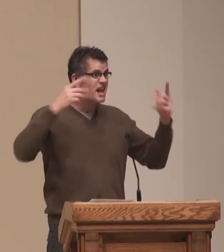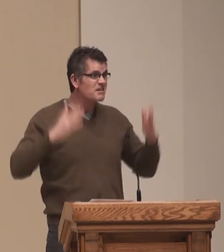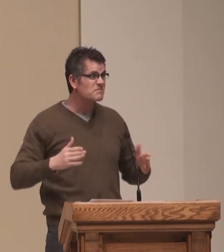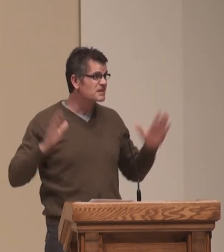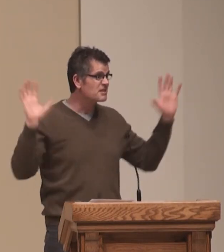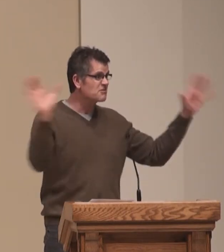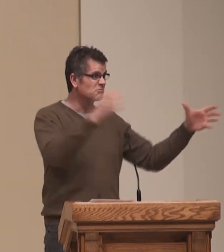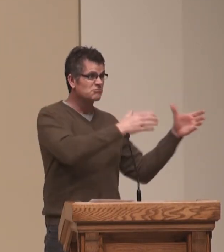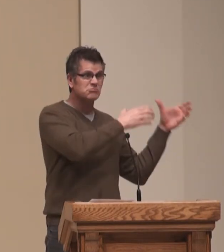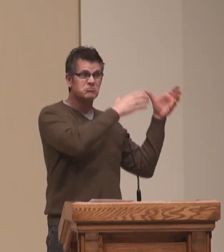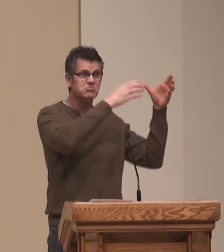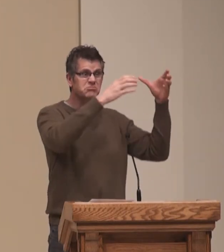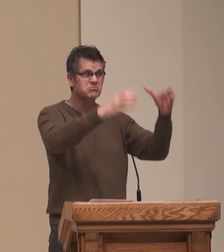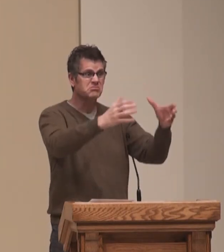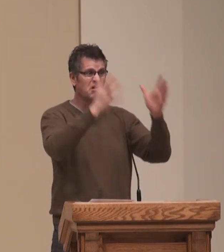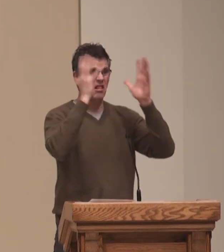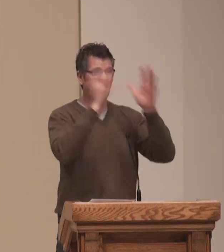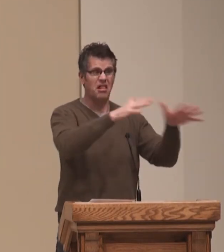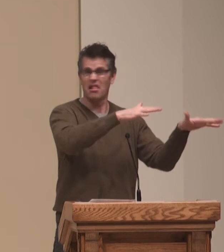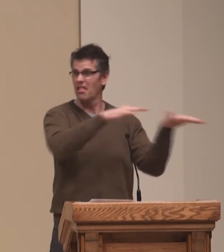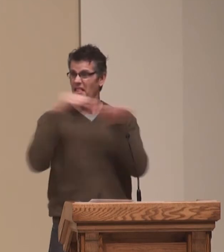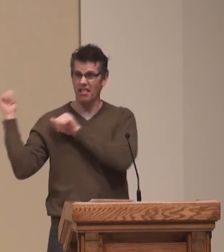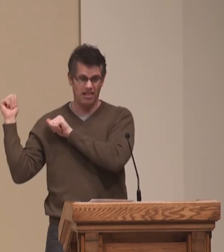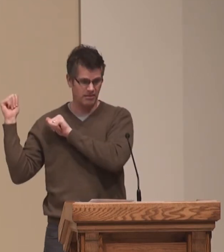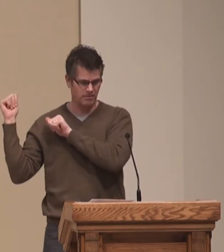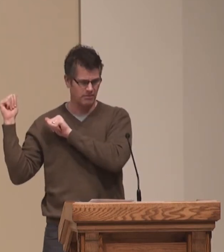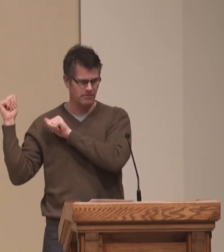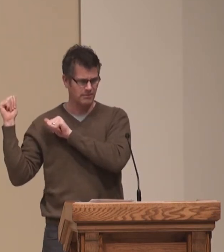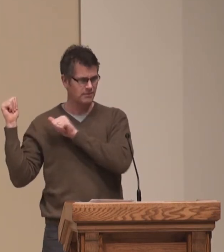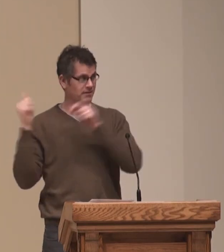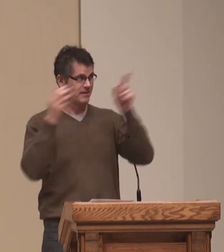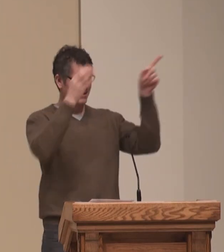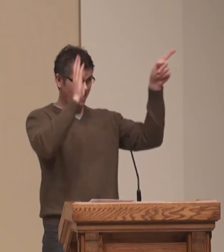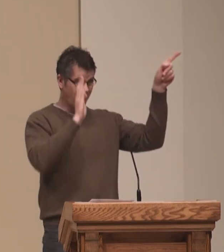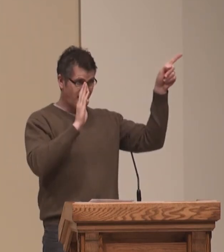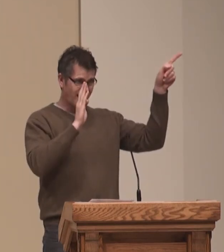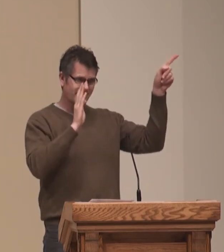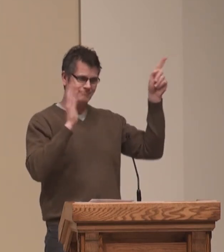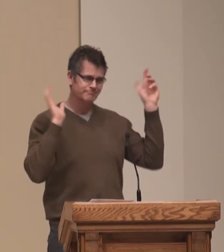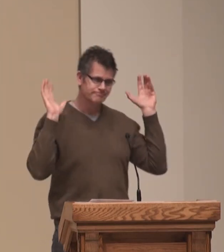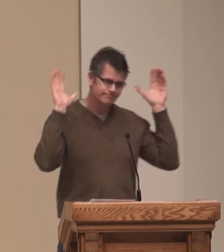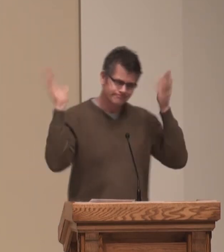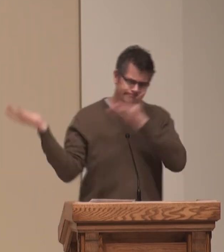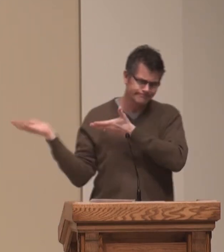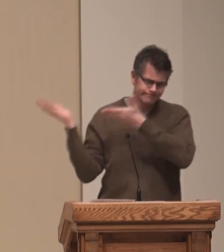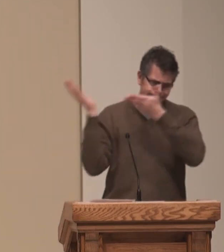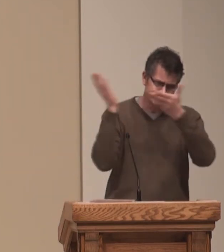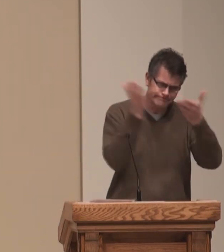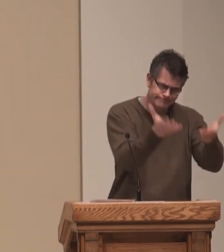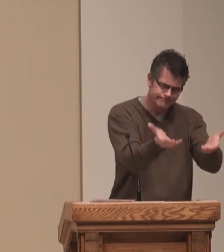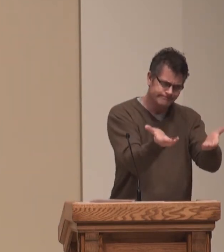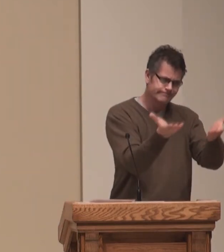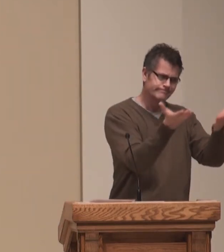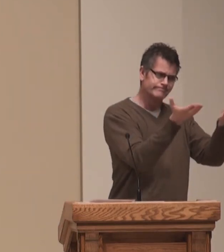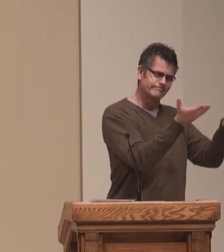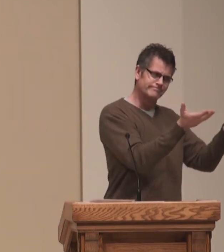Gather from the east and the west at the word of the Holy One.